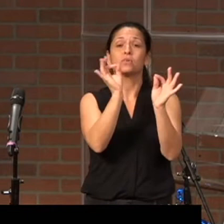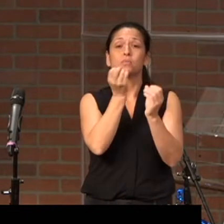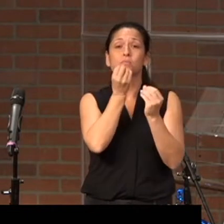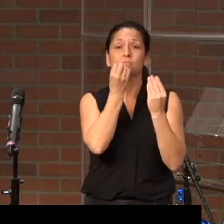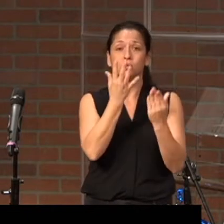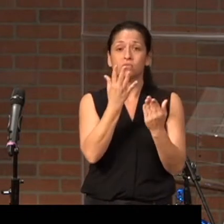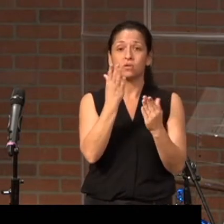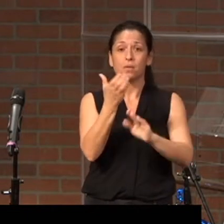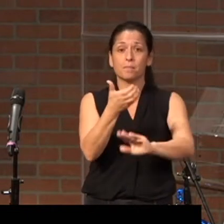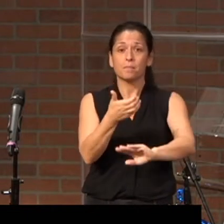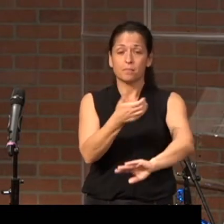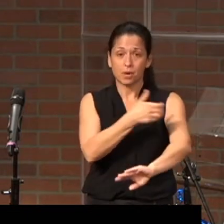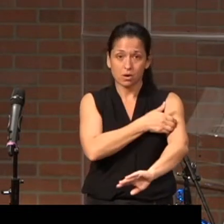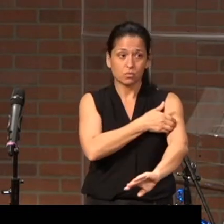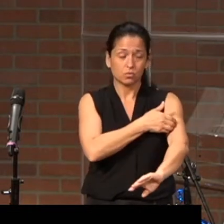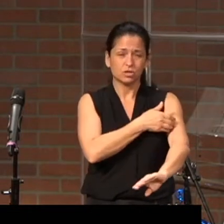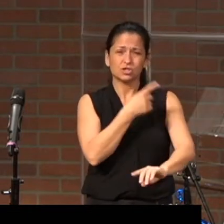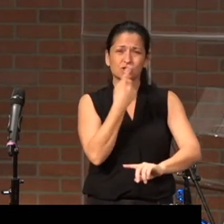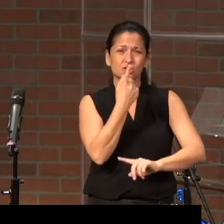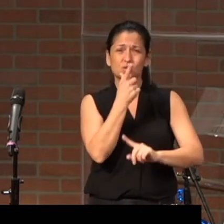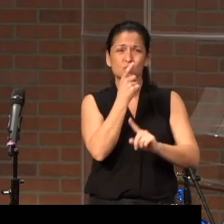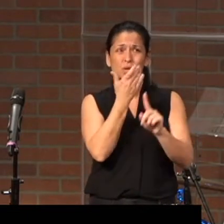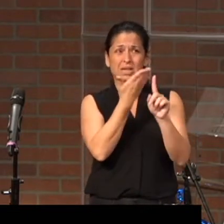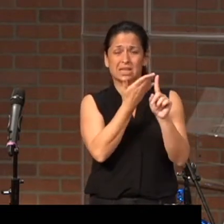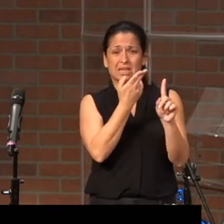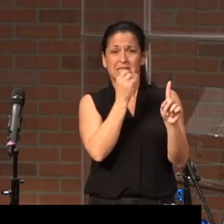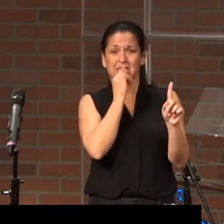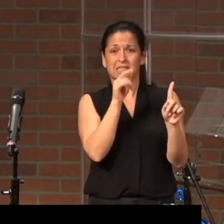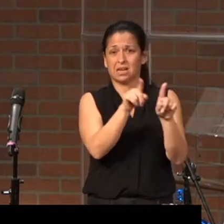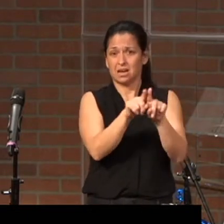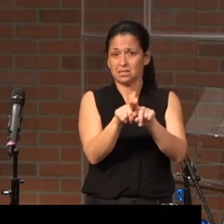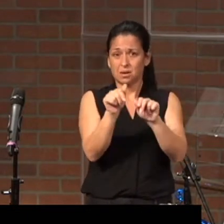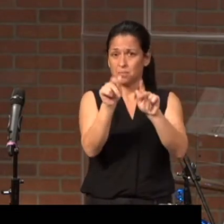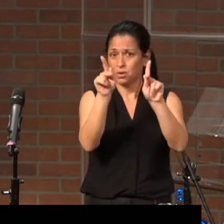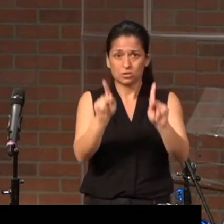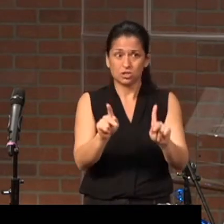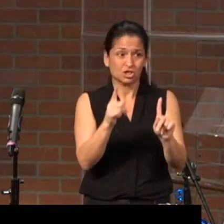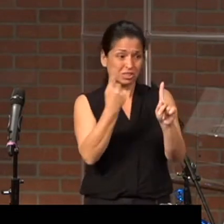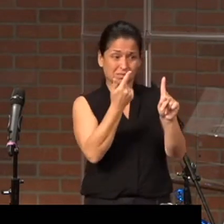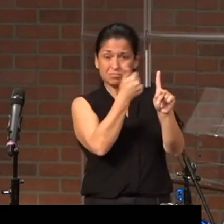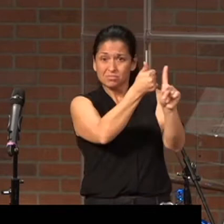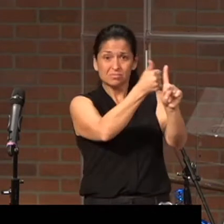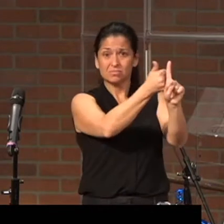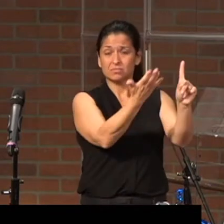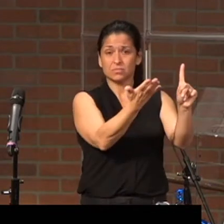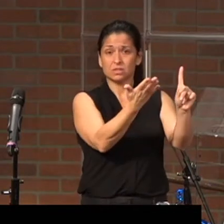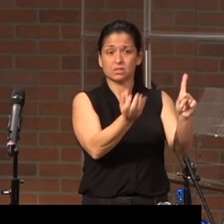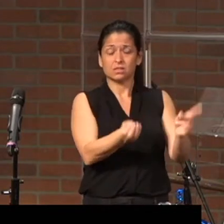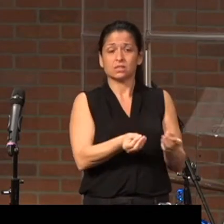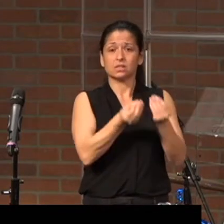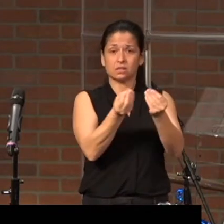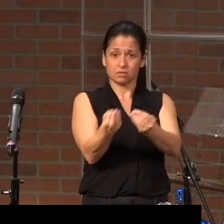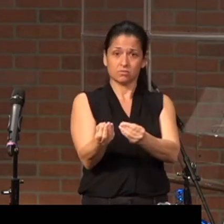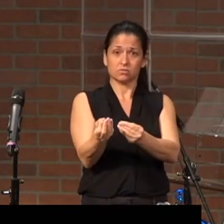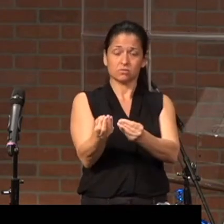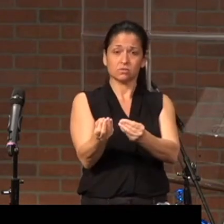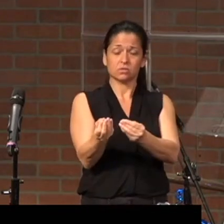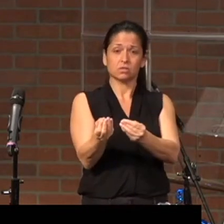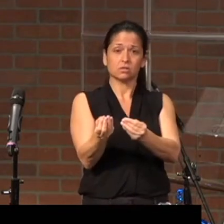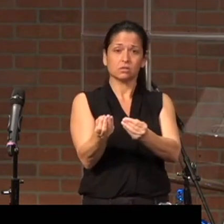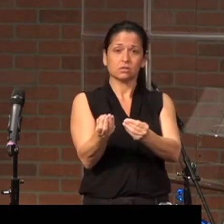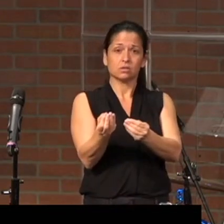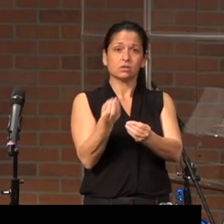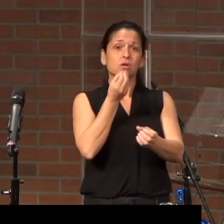just who he is as a person, just him produces divine